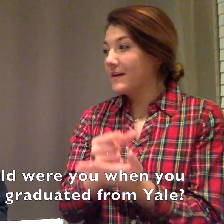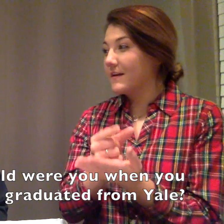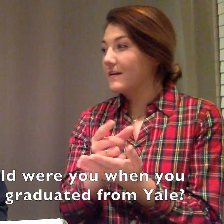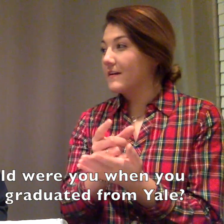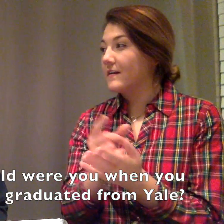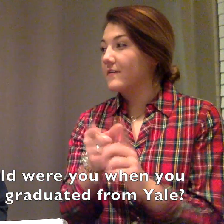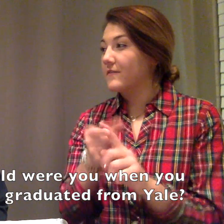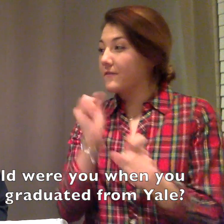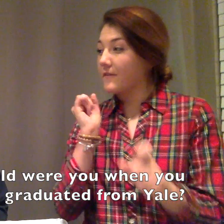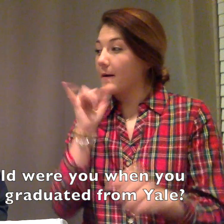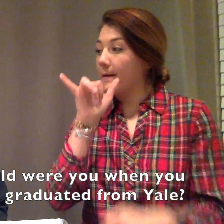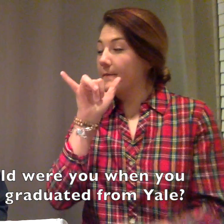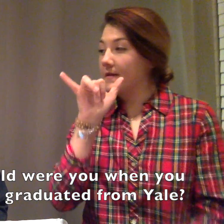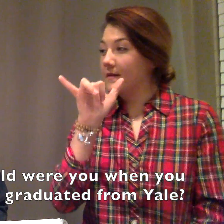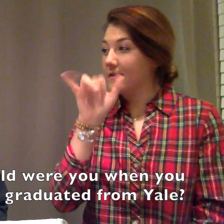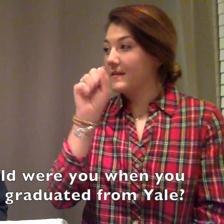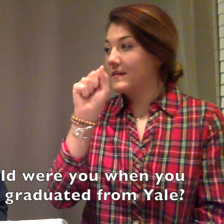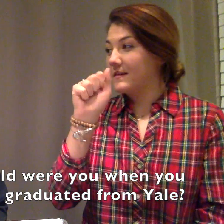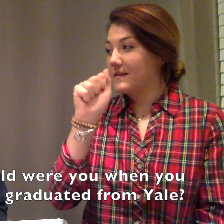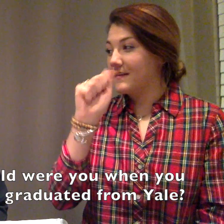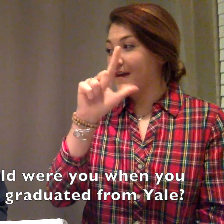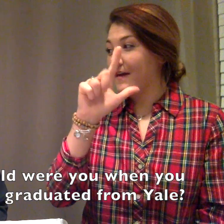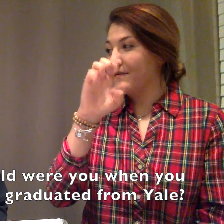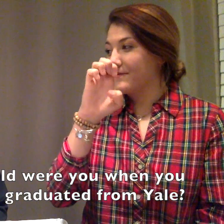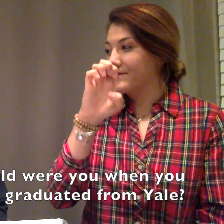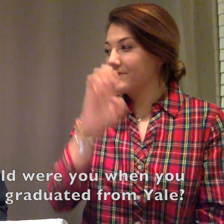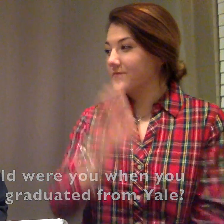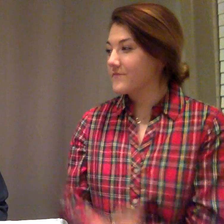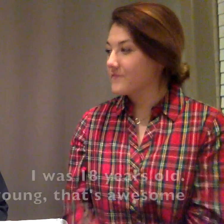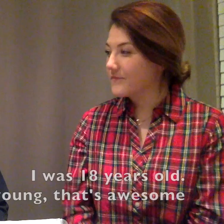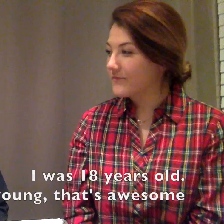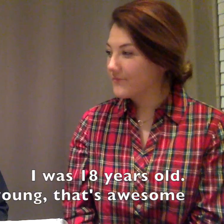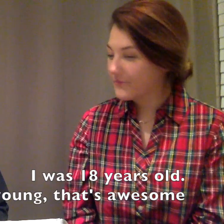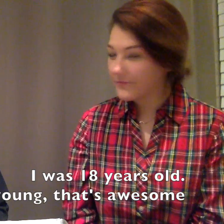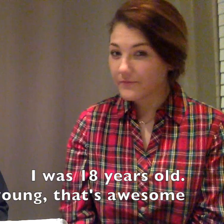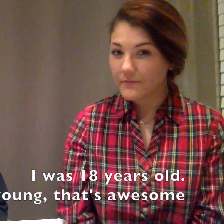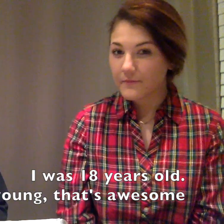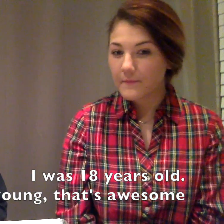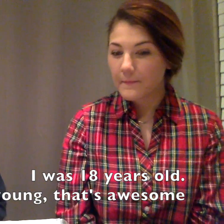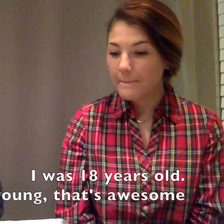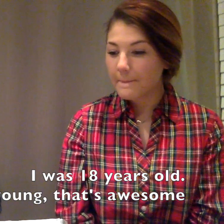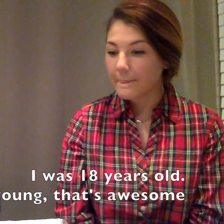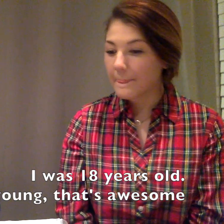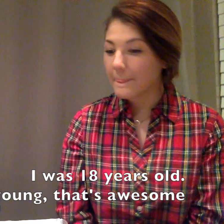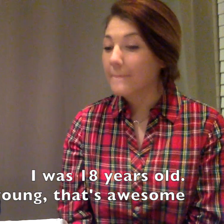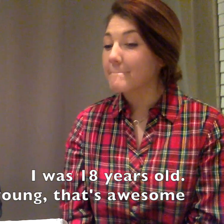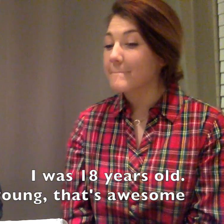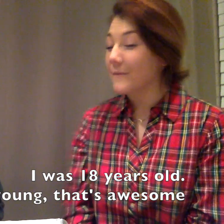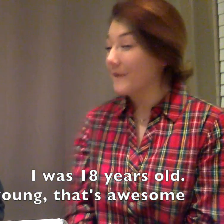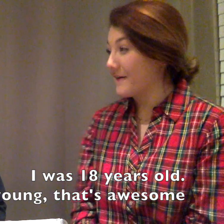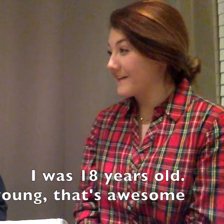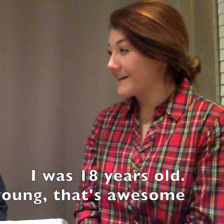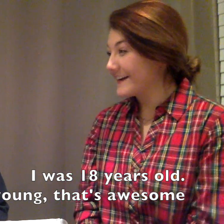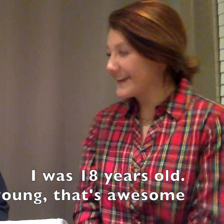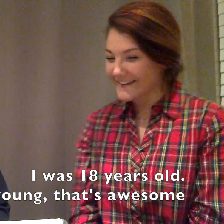from Yale? I was 18 years old. Wow, very young.